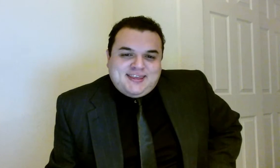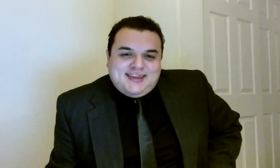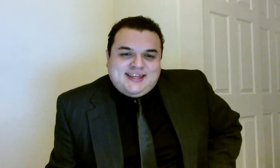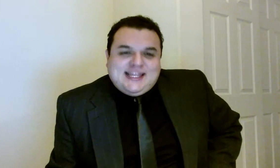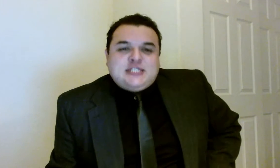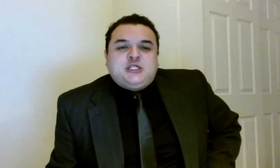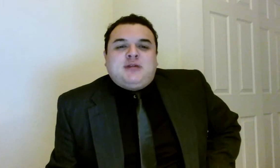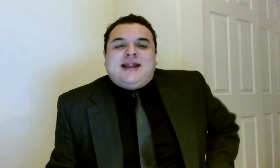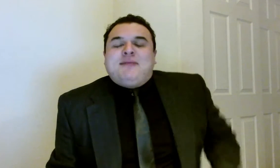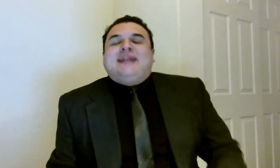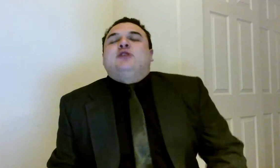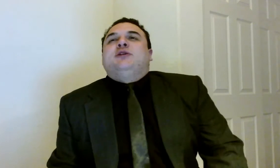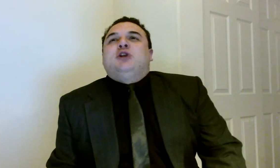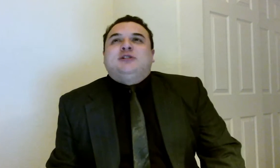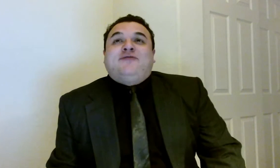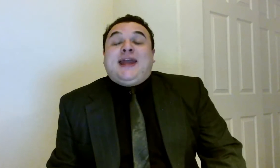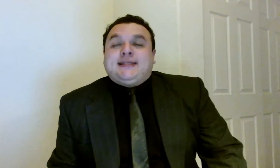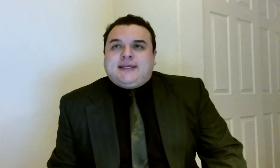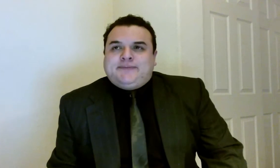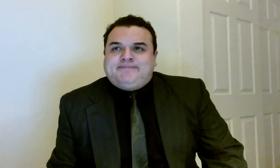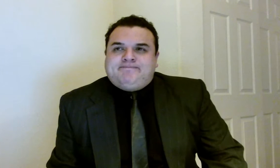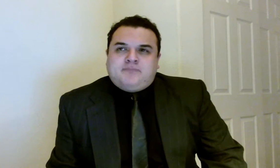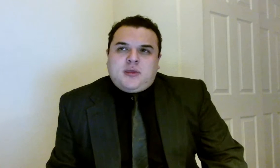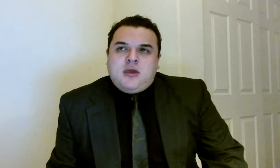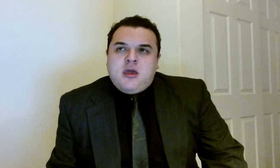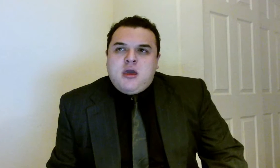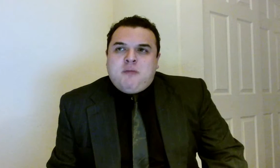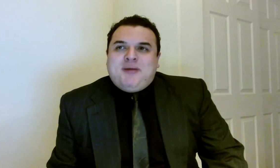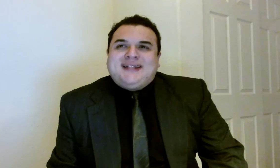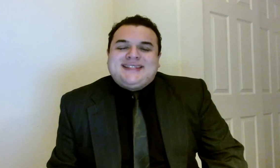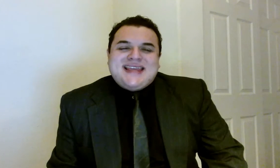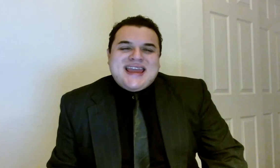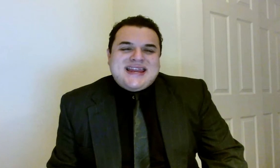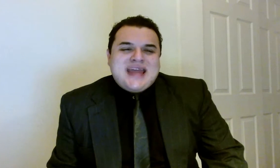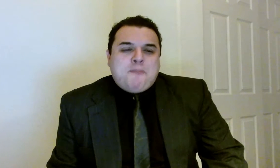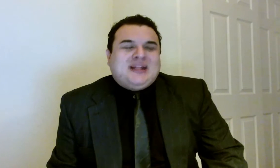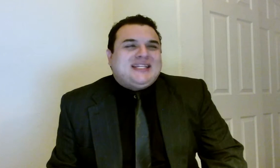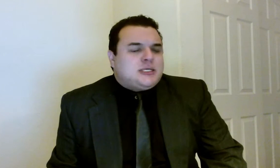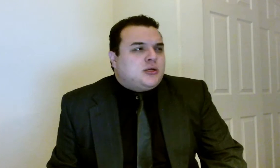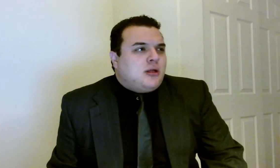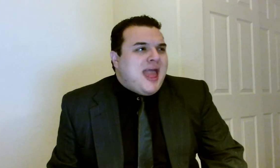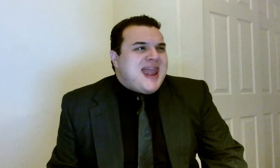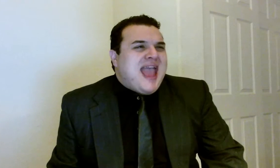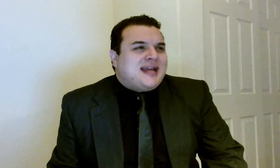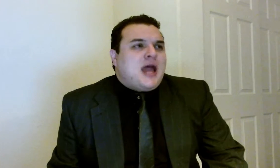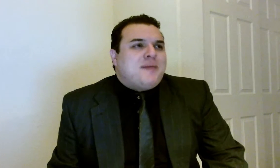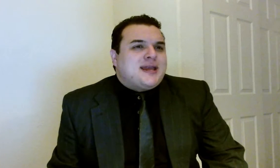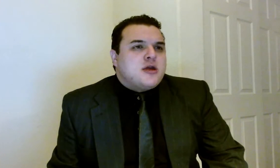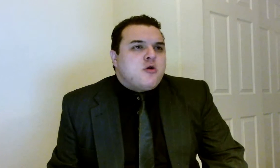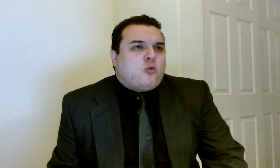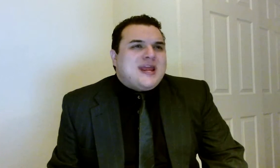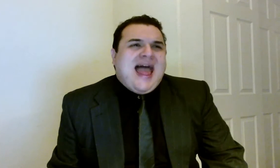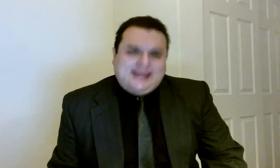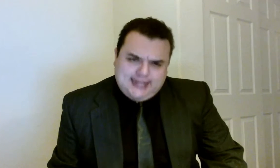Ladies and gentlemen, I'm not here to indulge in fantasy, but in political and economic reality.